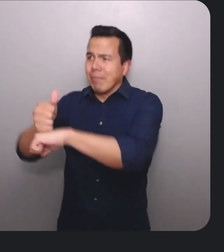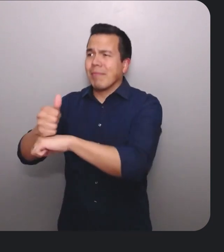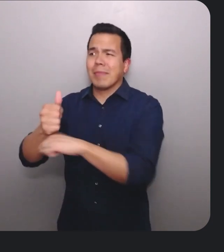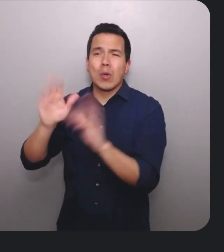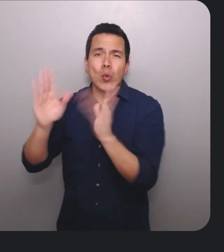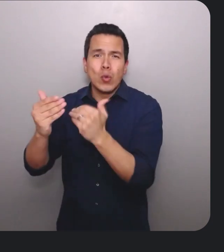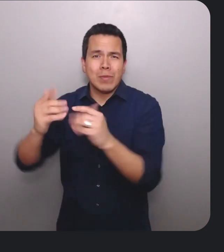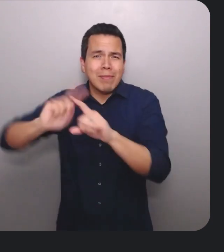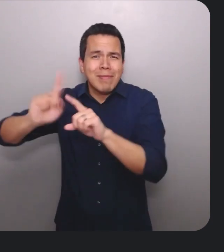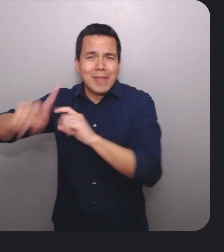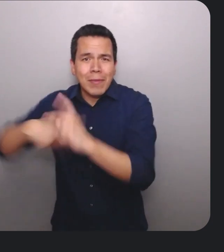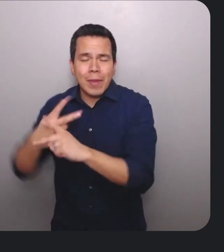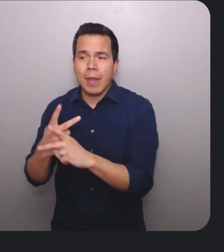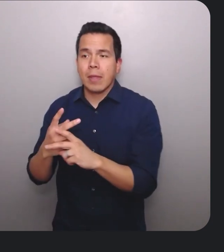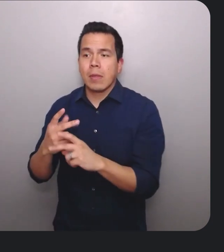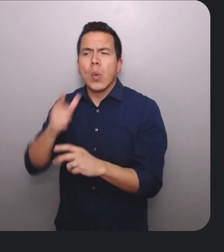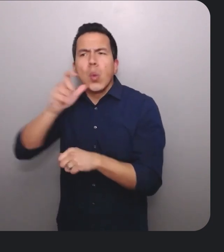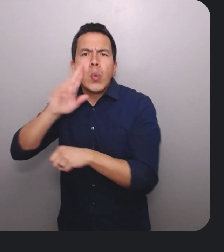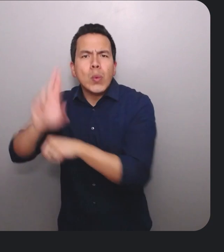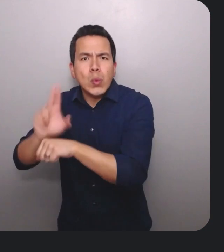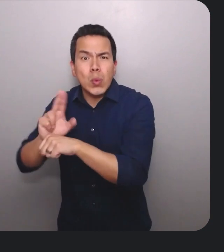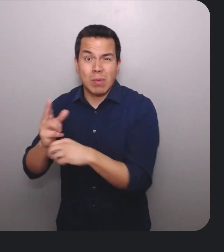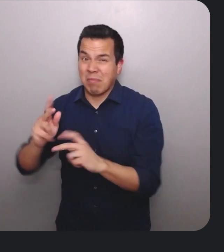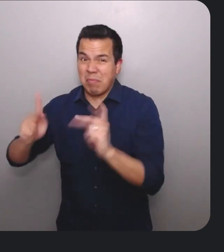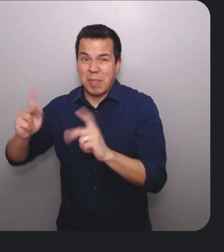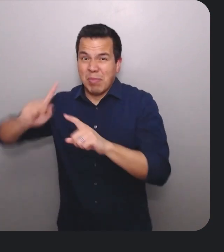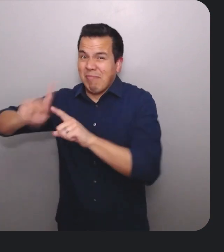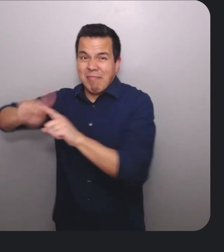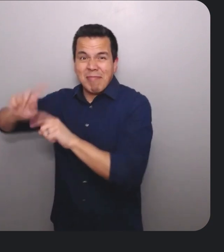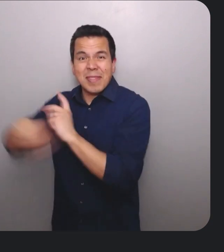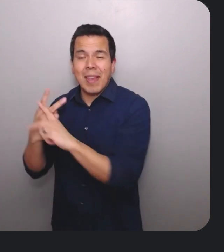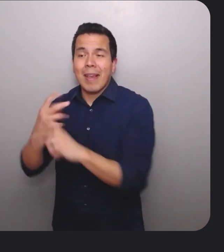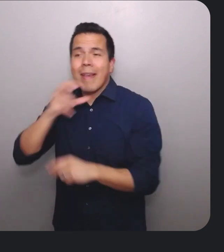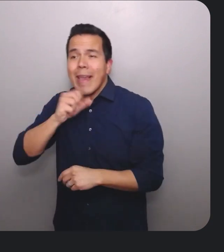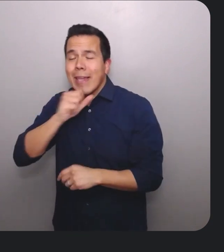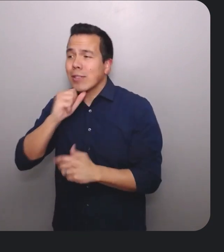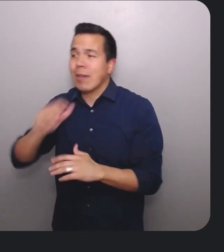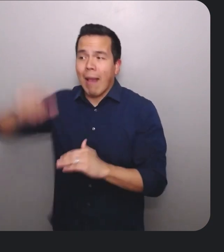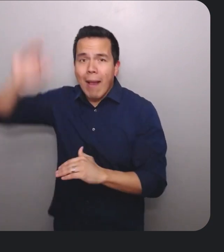number of people with all different kinds of abilities, or heights, or age, interests, or distractions.